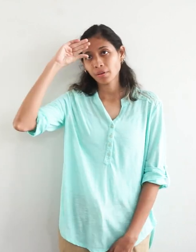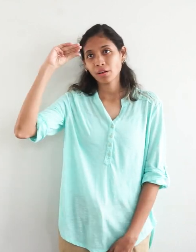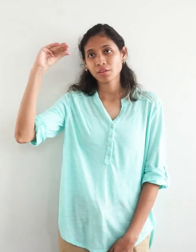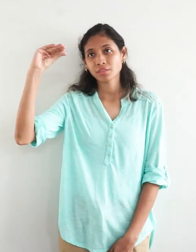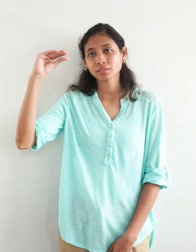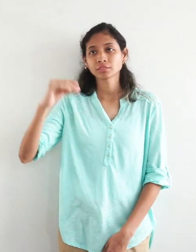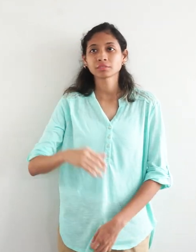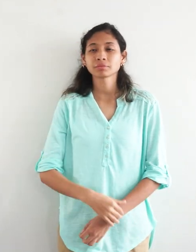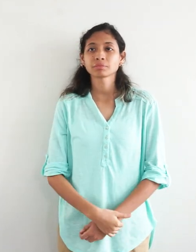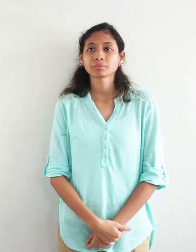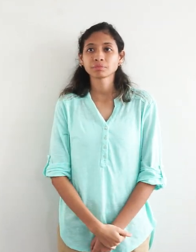girl,